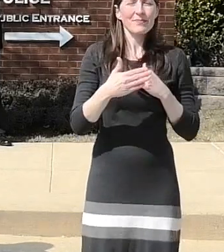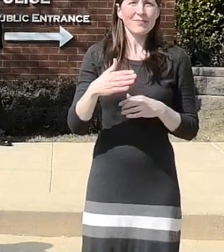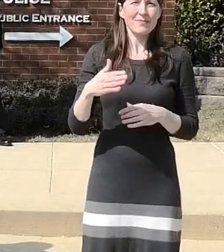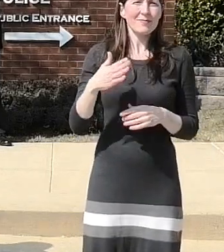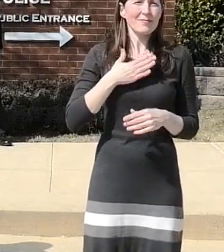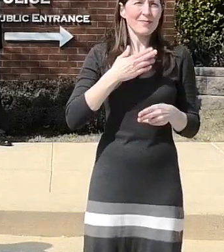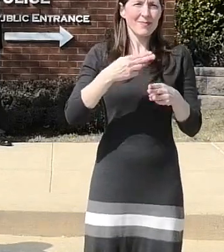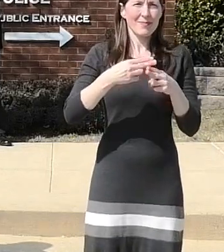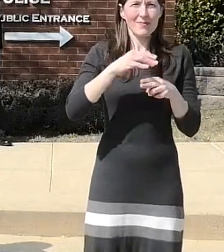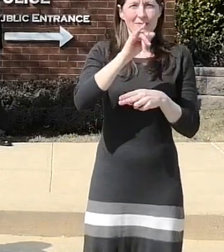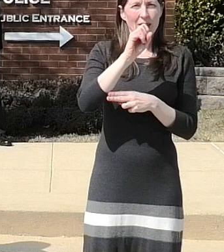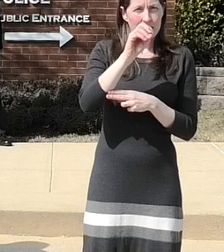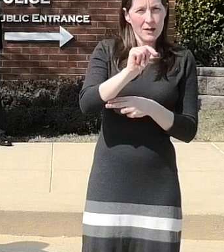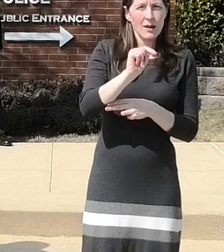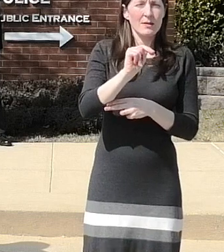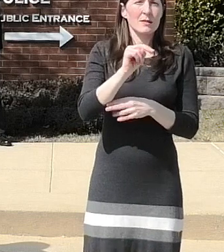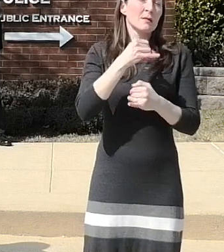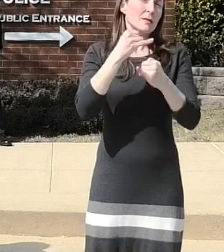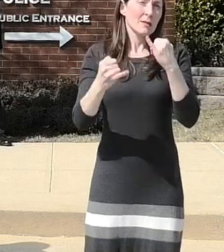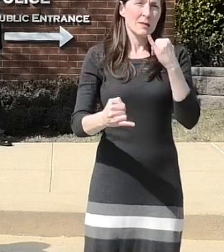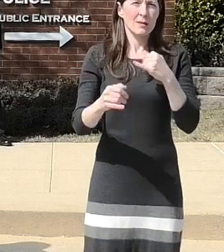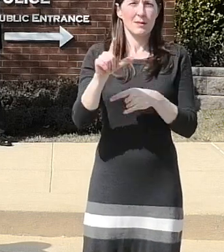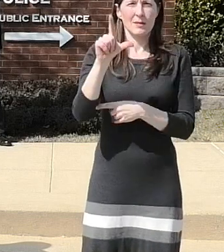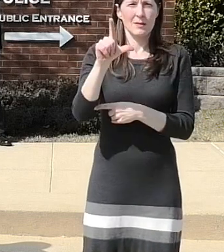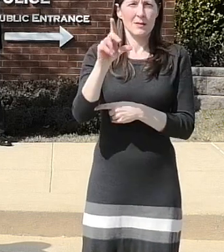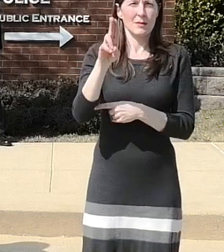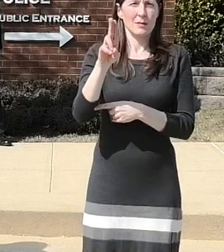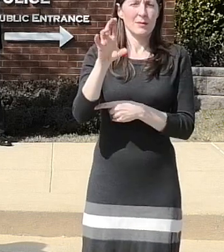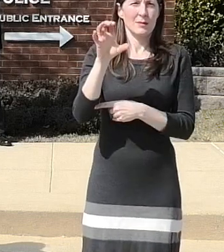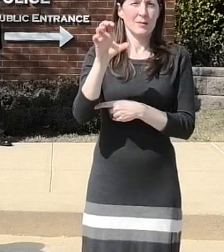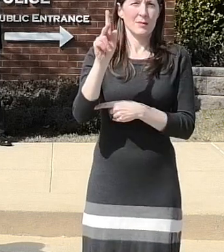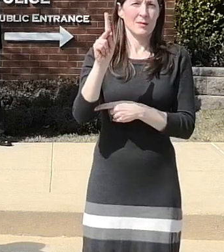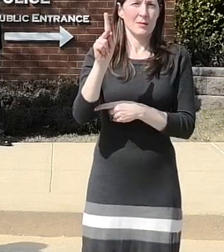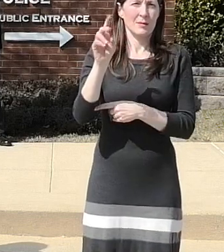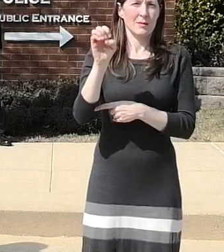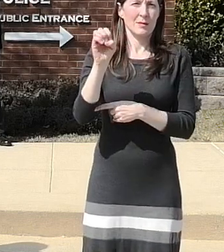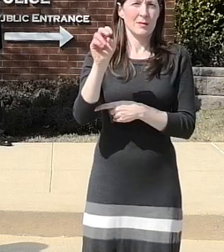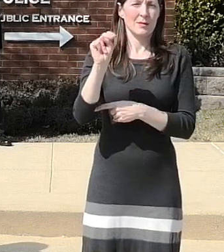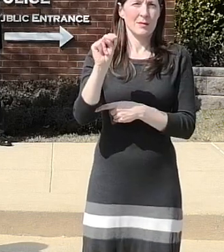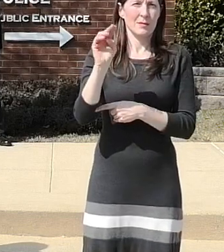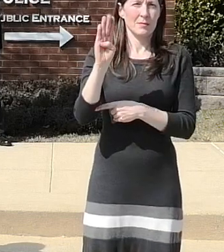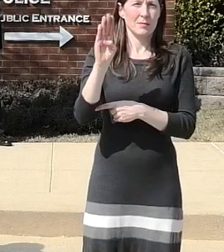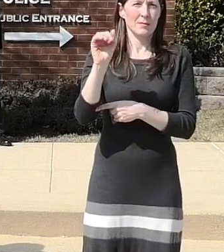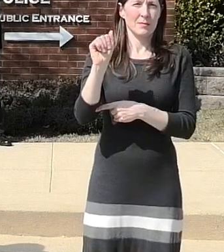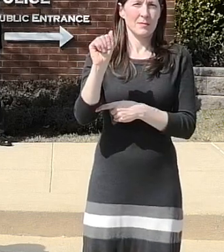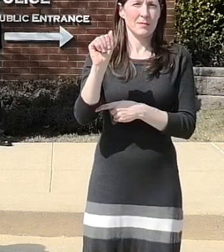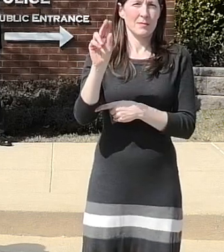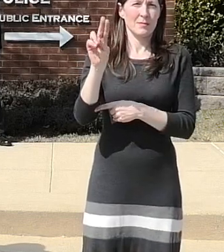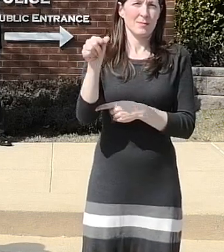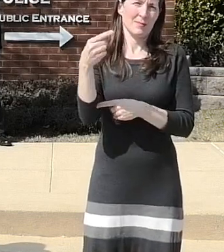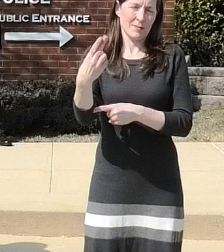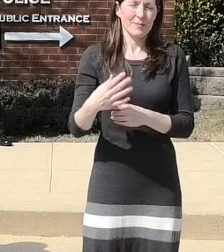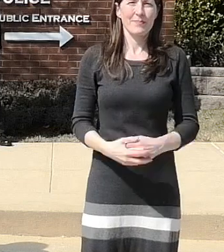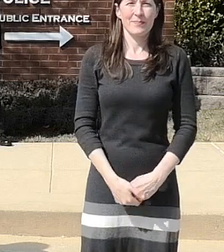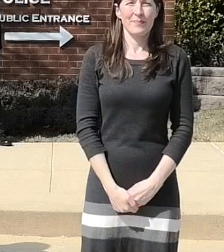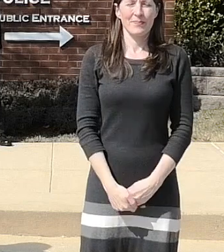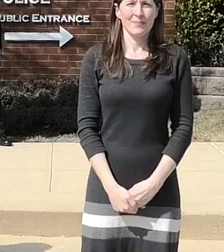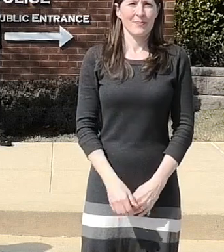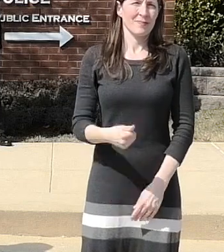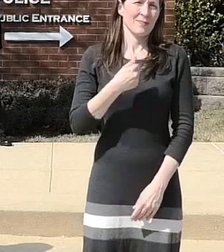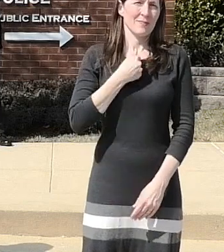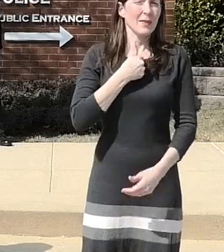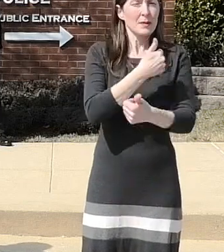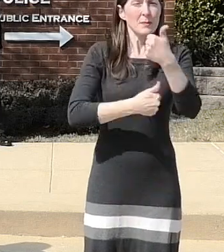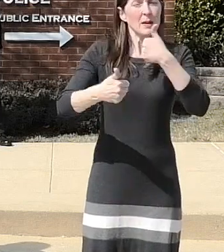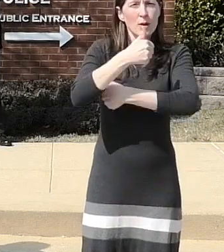luckenbaugh j-a-s-o-n l-u-c-k-e-n-b-a-u-g-h i'm the commander of